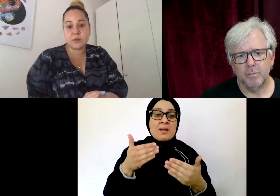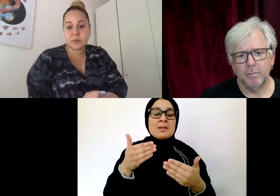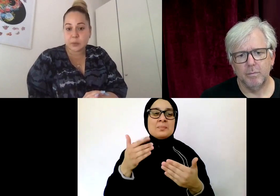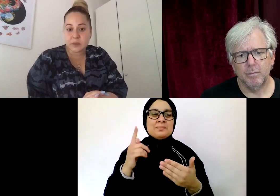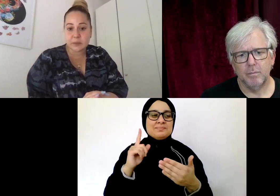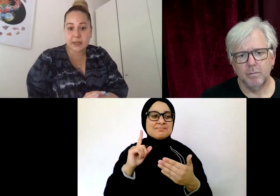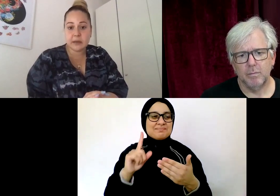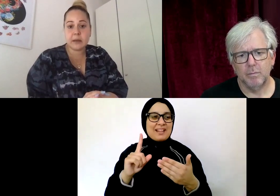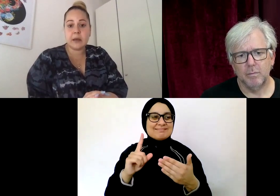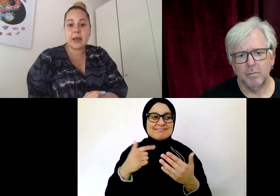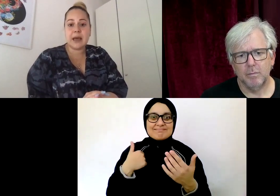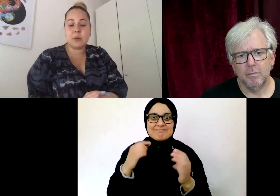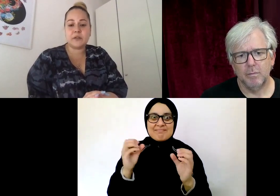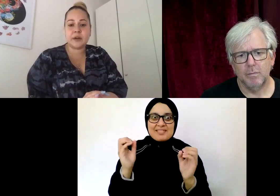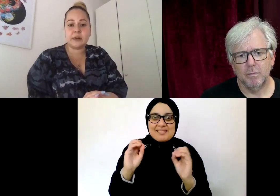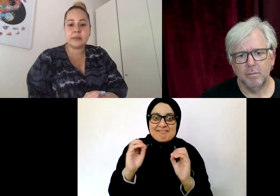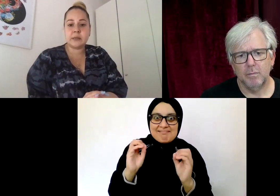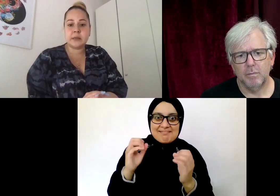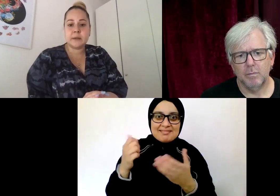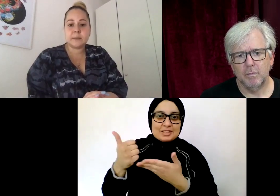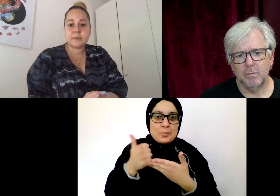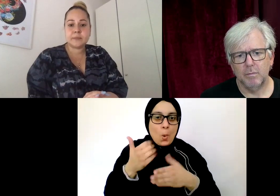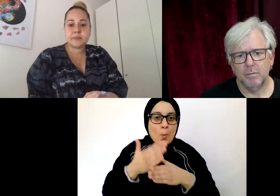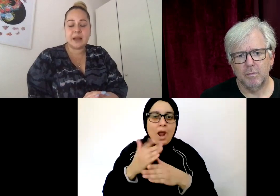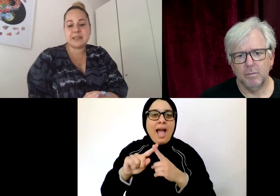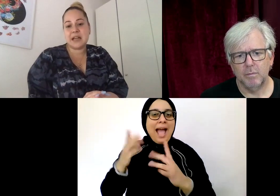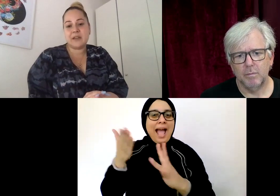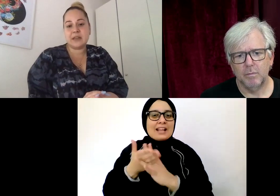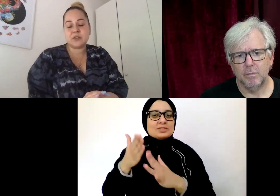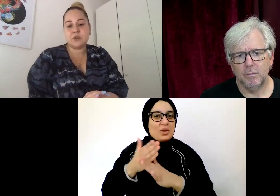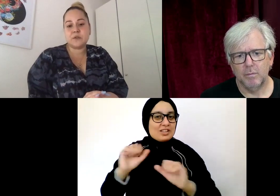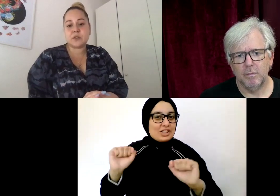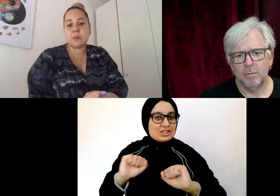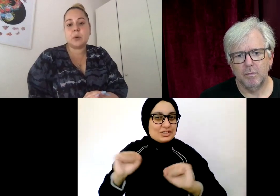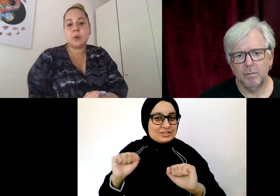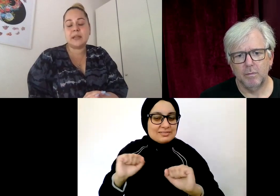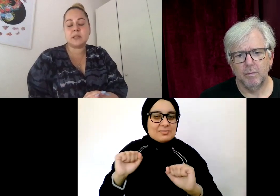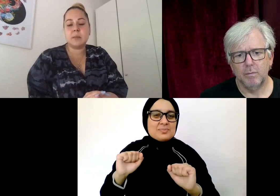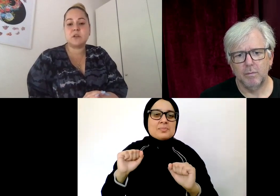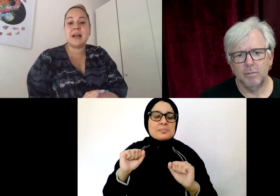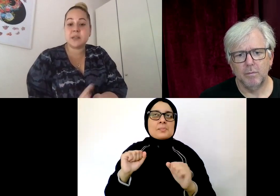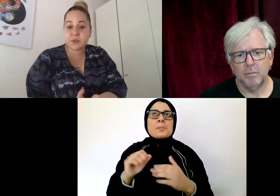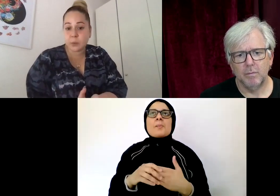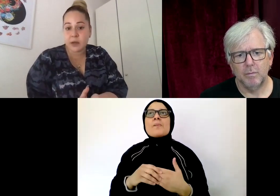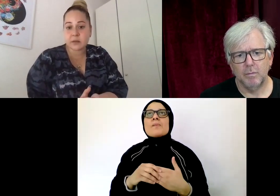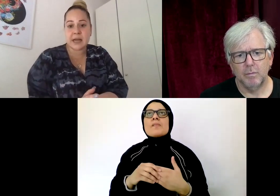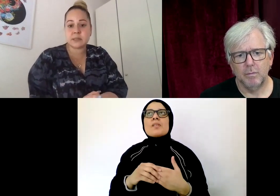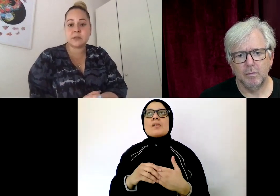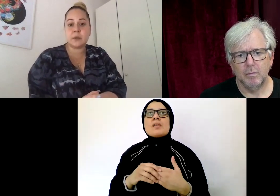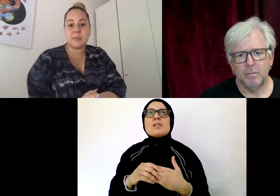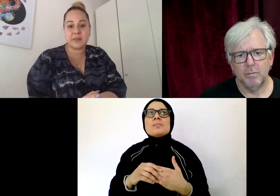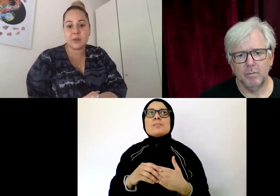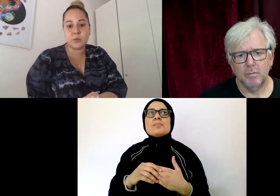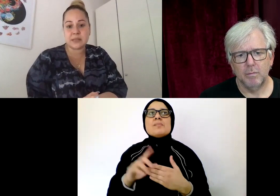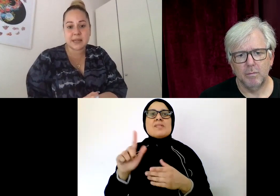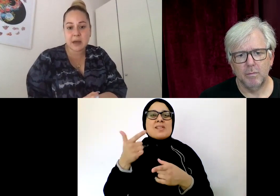that was supporting me. However, I didn't have any sort of support in terms of access to work. So access